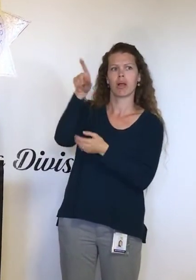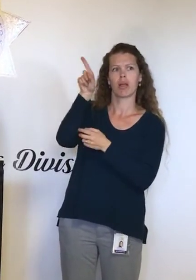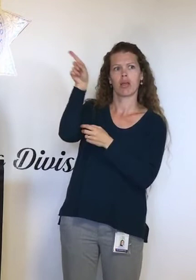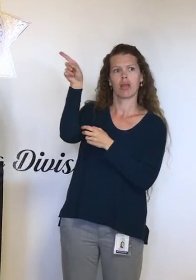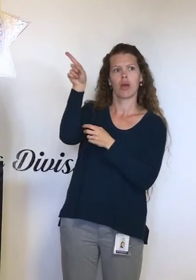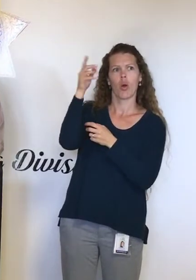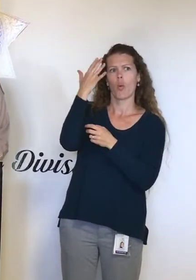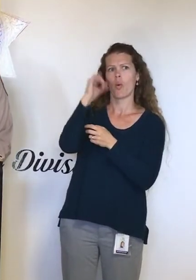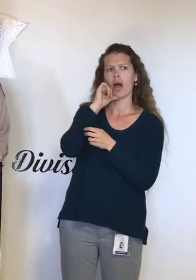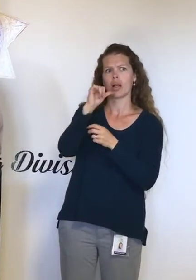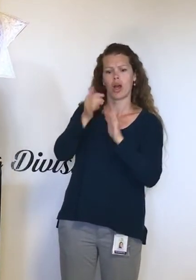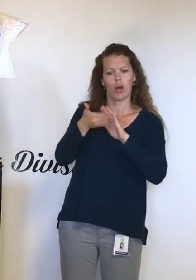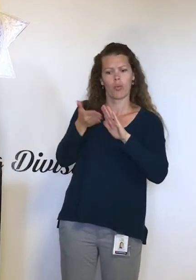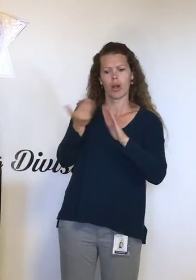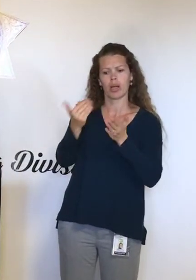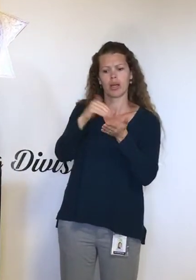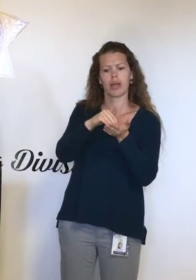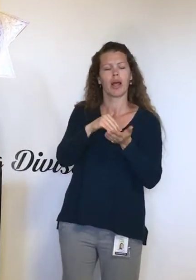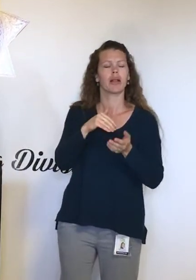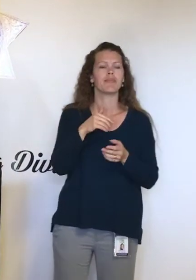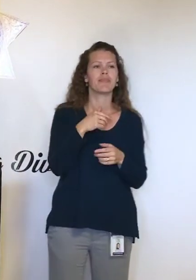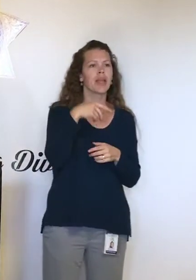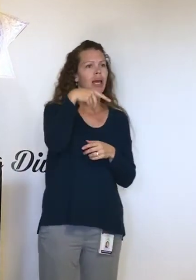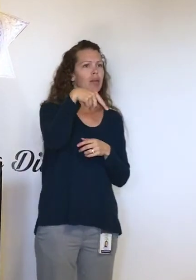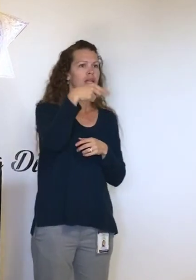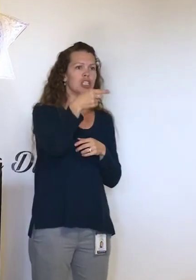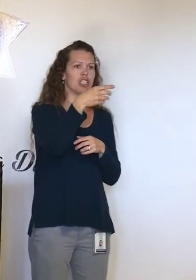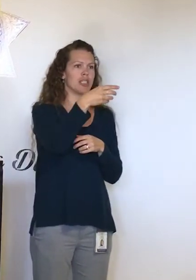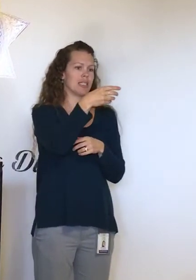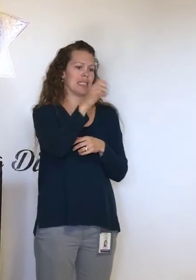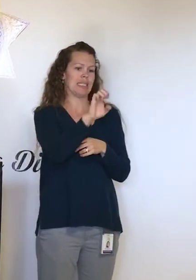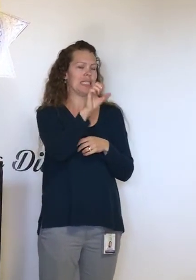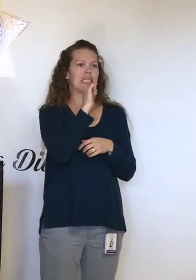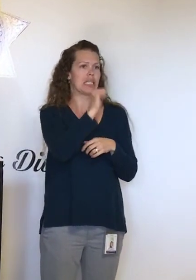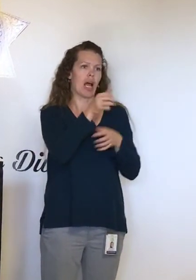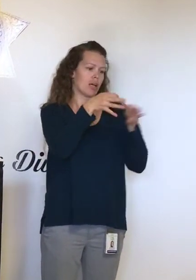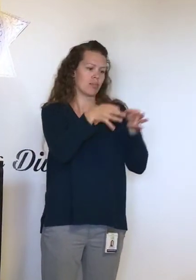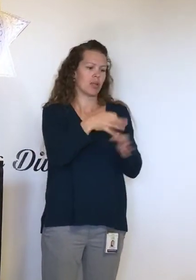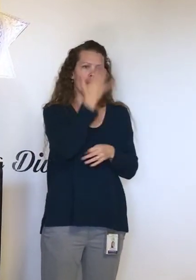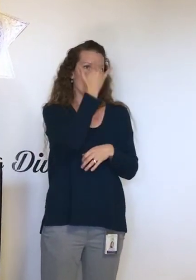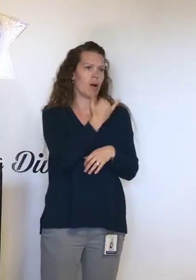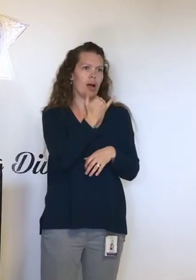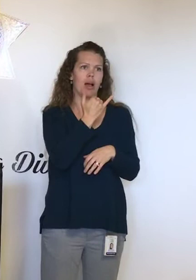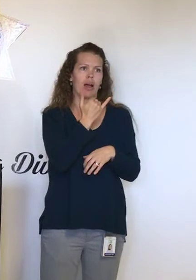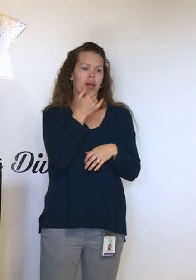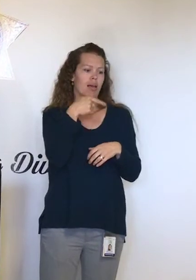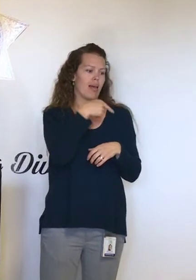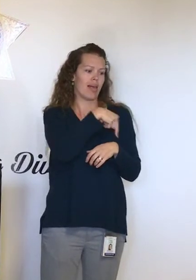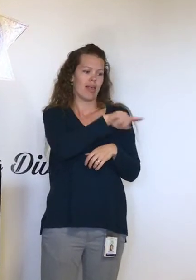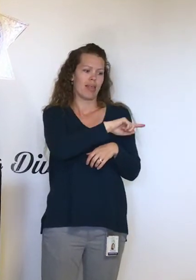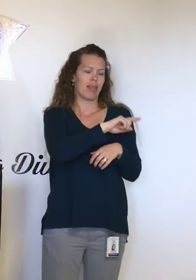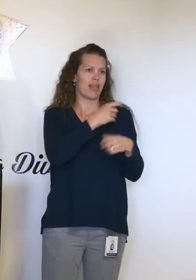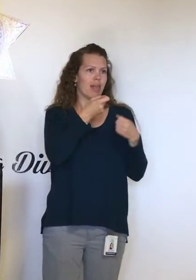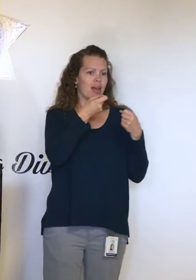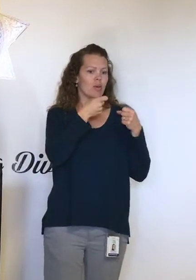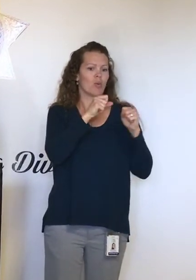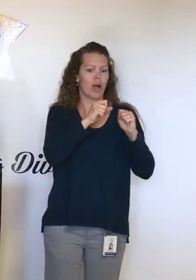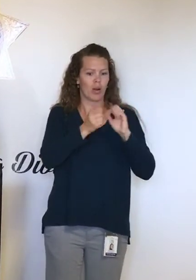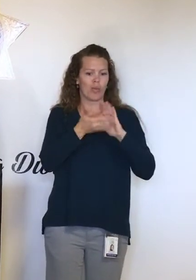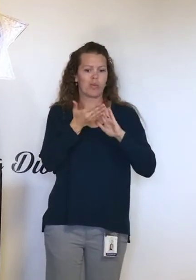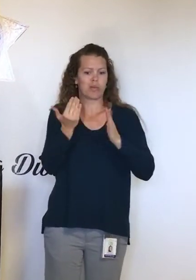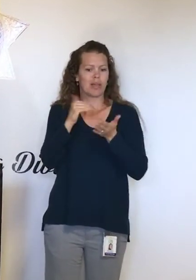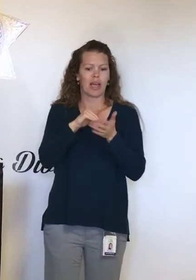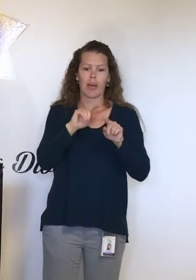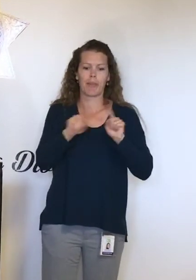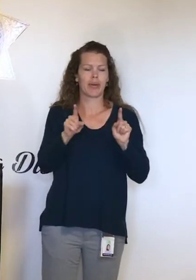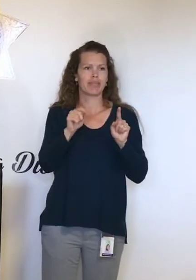specific reasons why they could not energize the lines with the local power plant other than they don't have the capability of doing